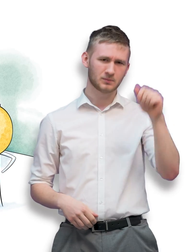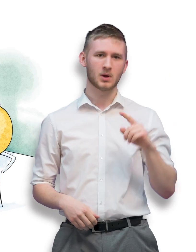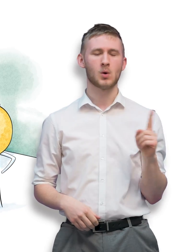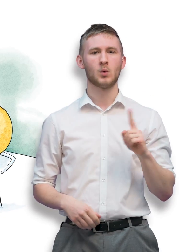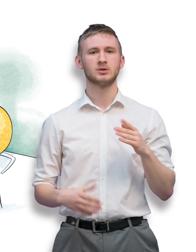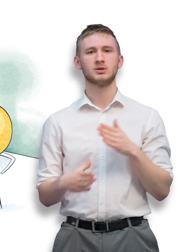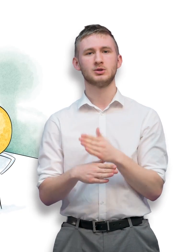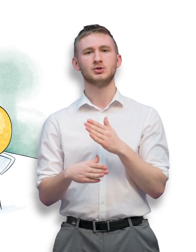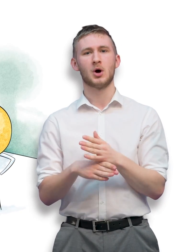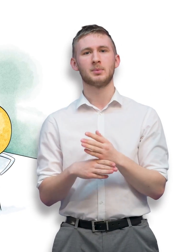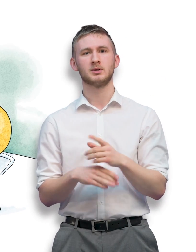just help the rest